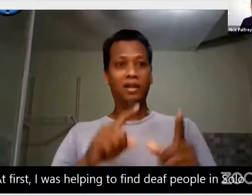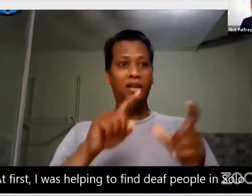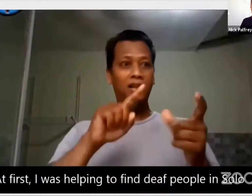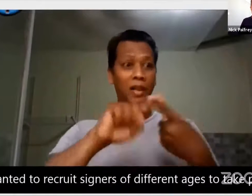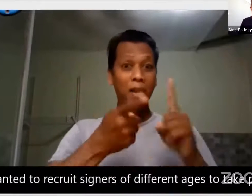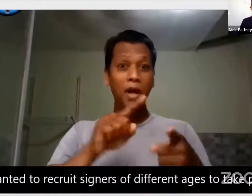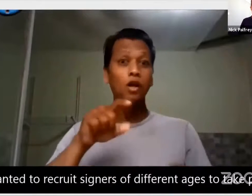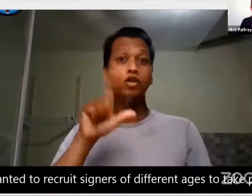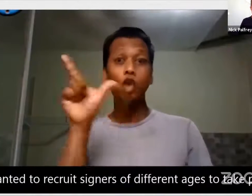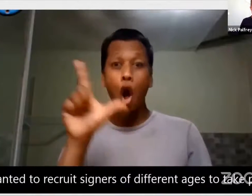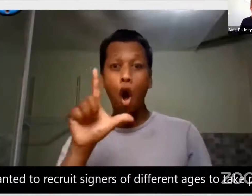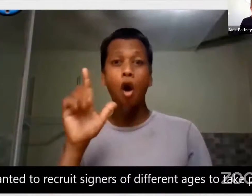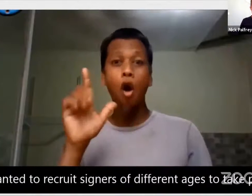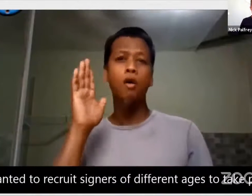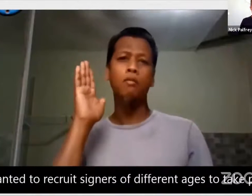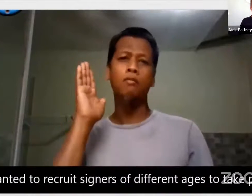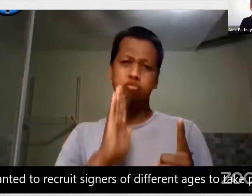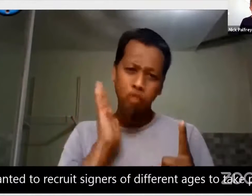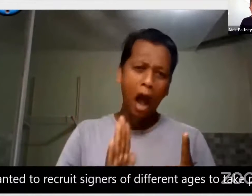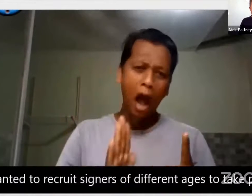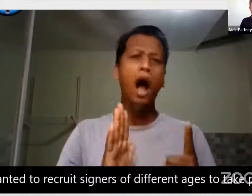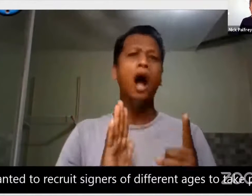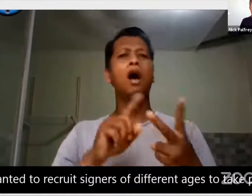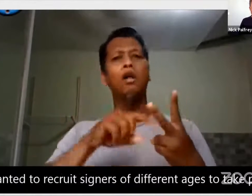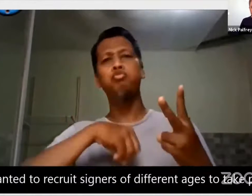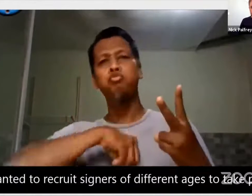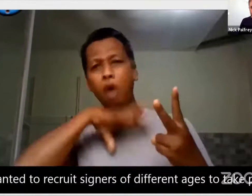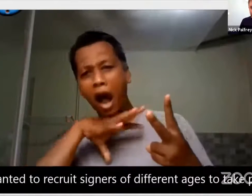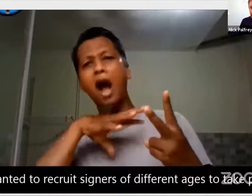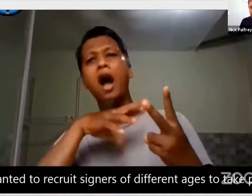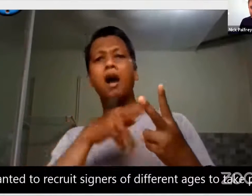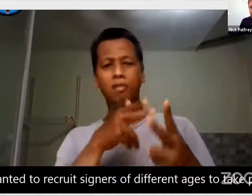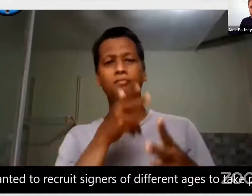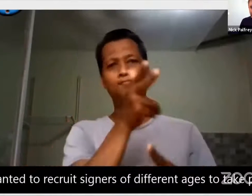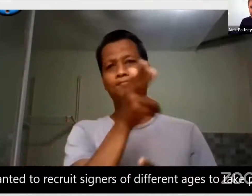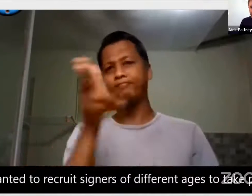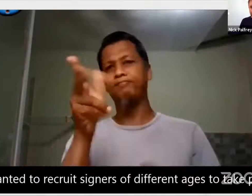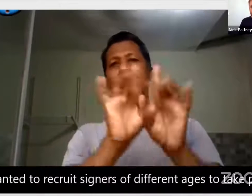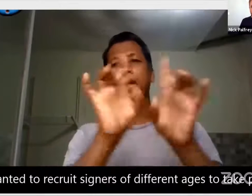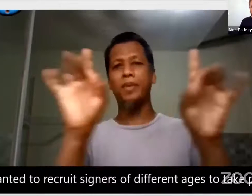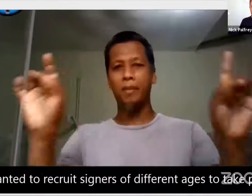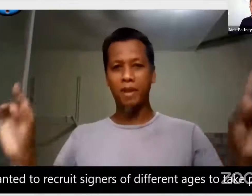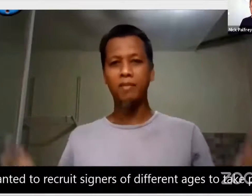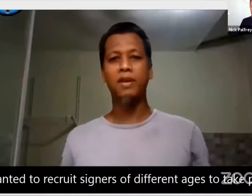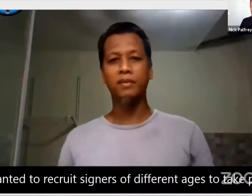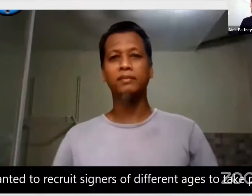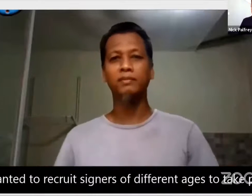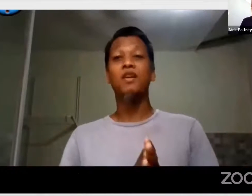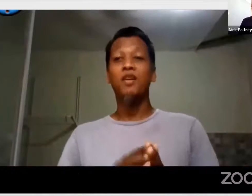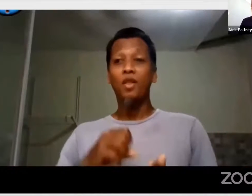So at first I was helping to find deaf people. We wanted to recruit signers of different ages to take part.